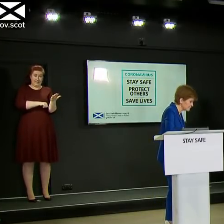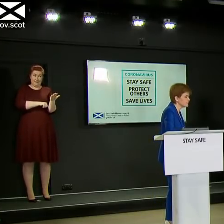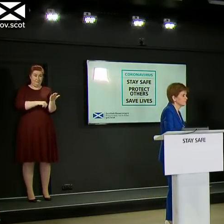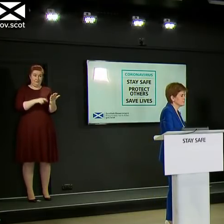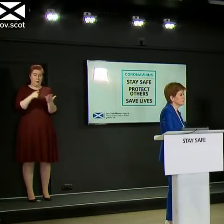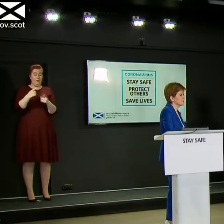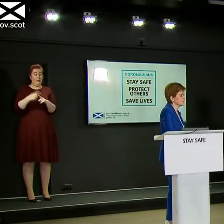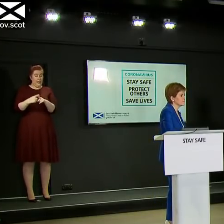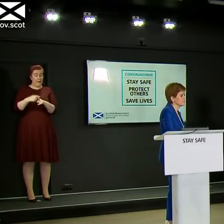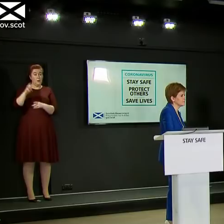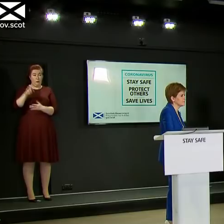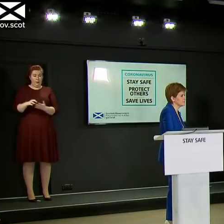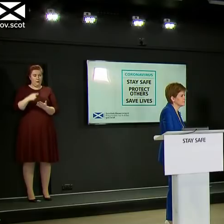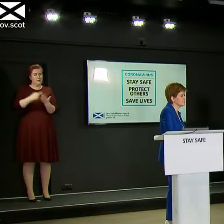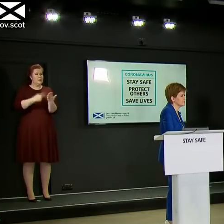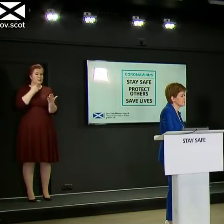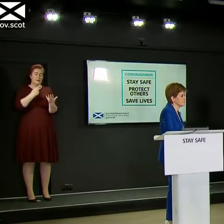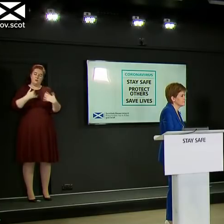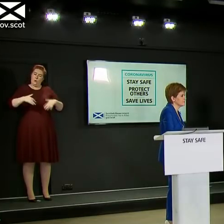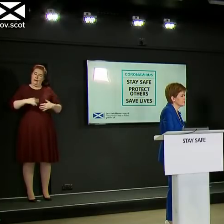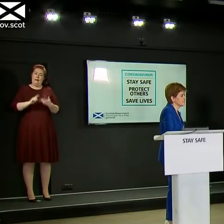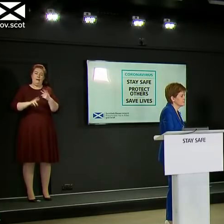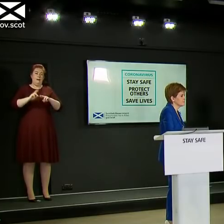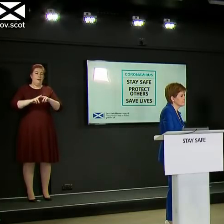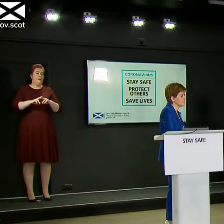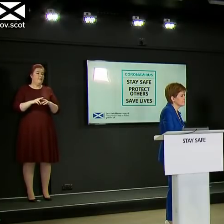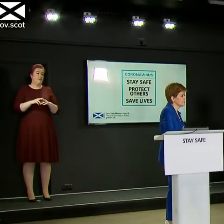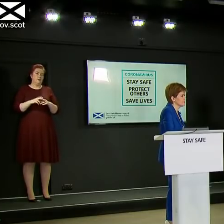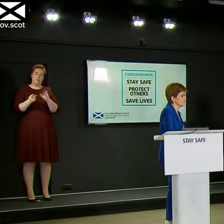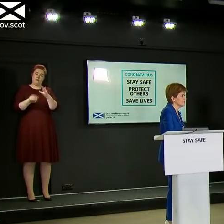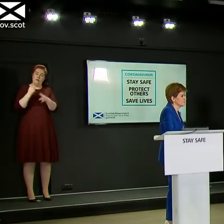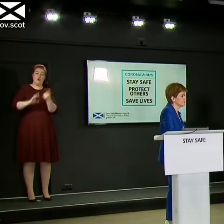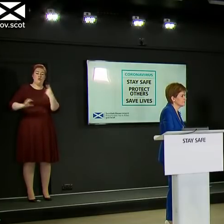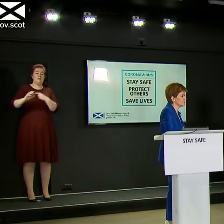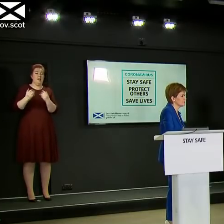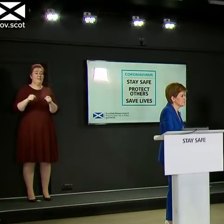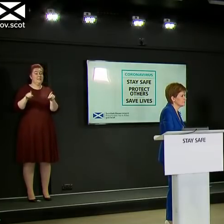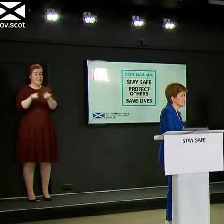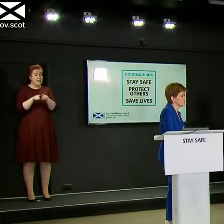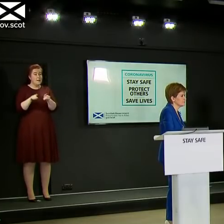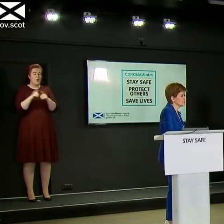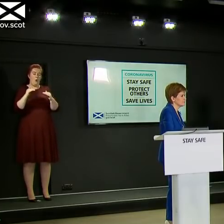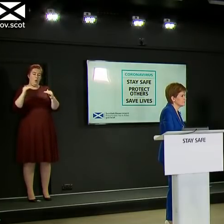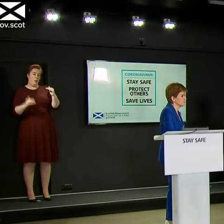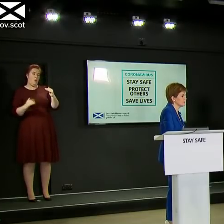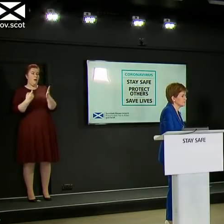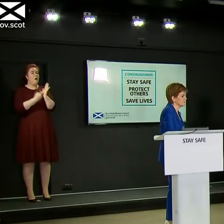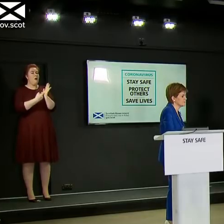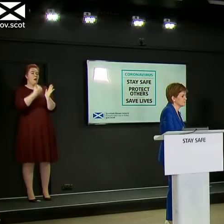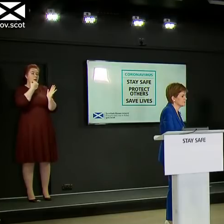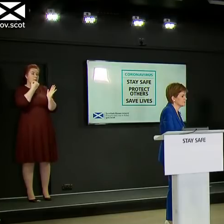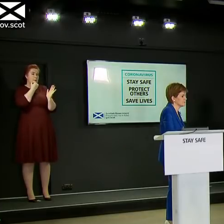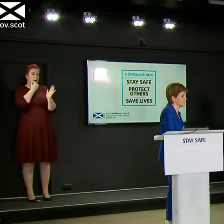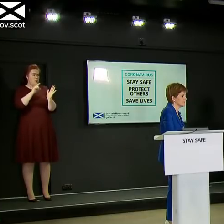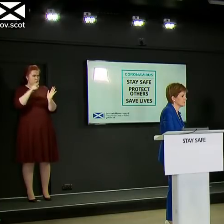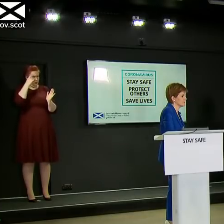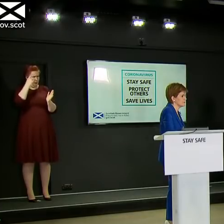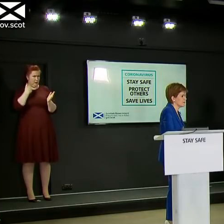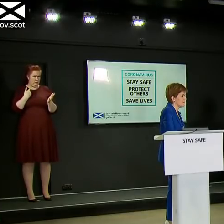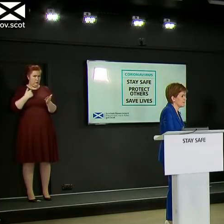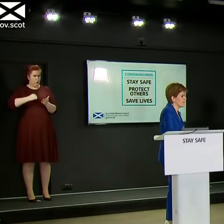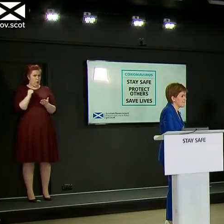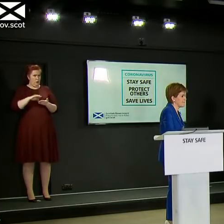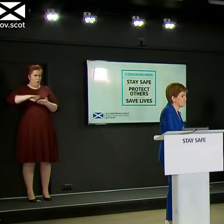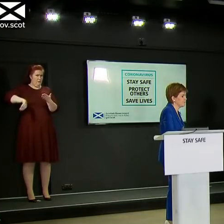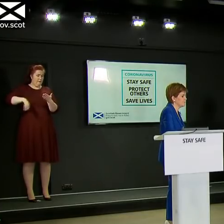only allowing countries with the same or a lower R number. Can I just ask your thoughts on the exclusion? And just a